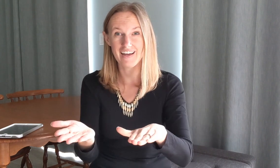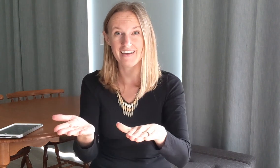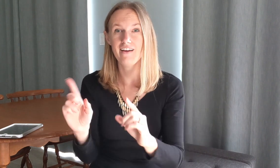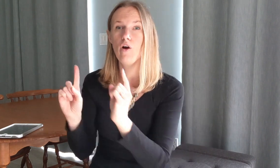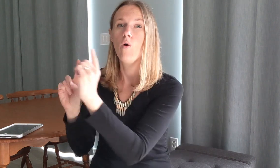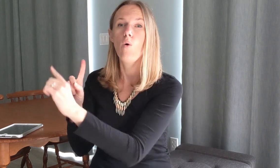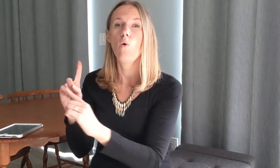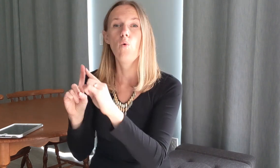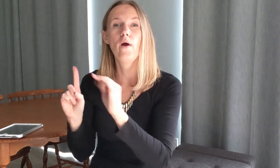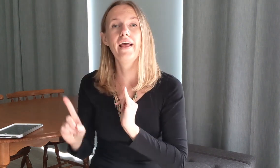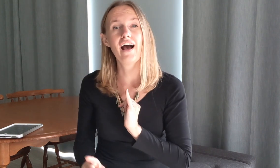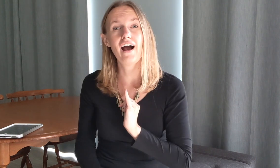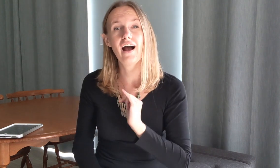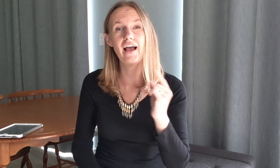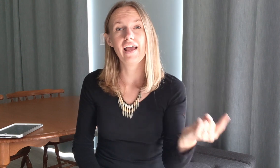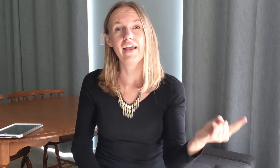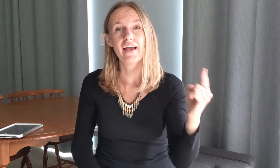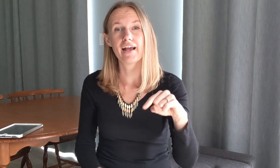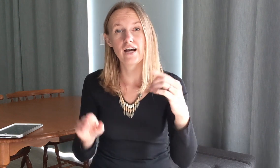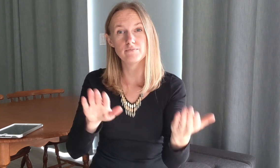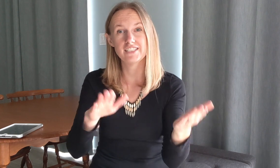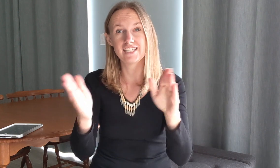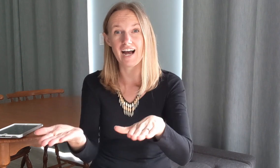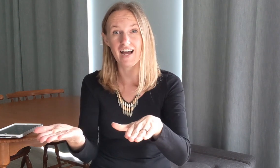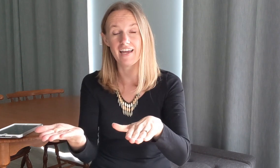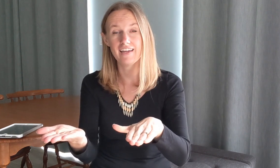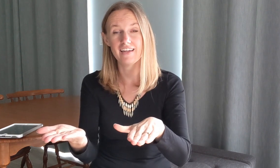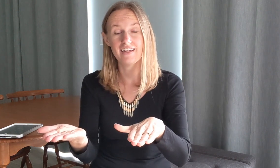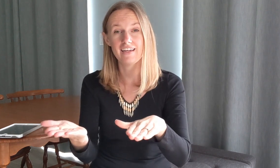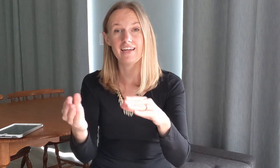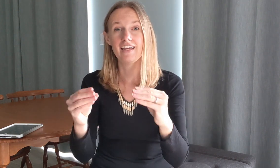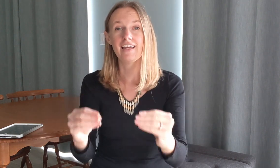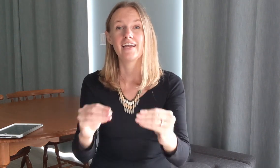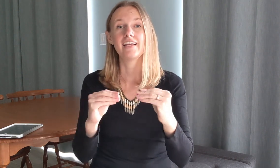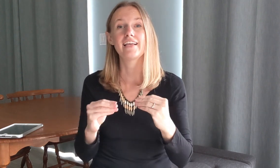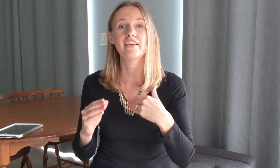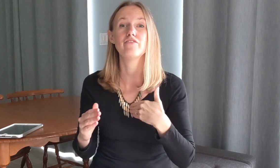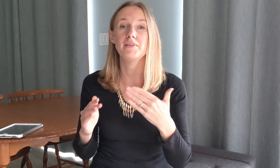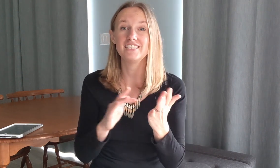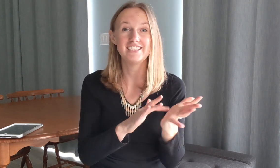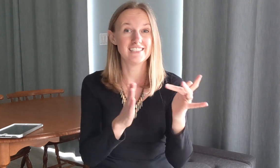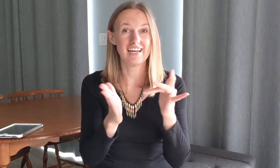when I come to die give me Jesus